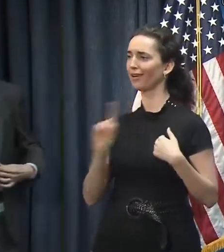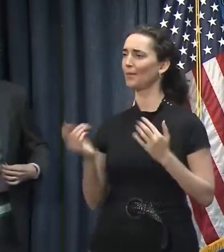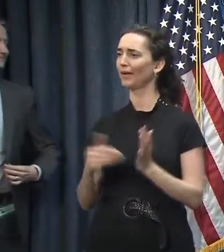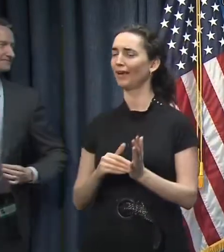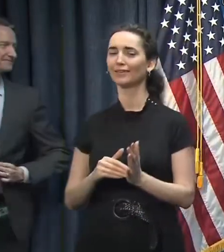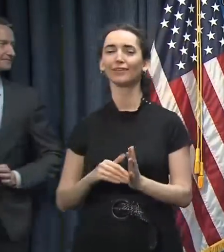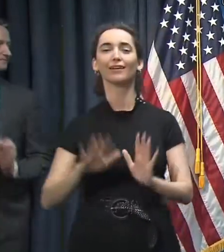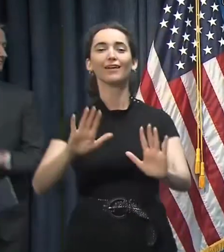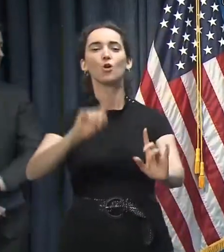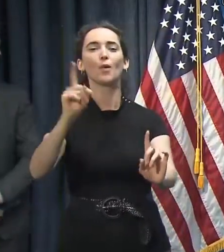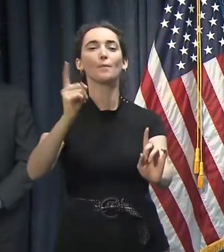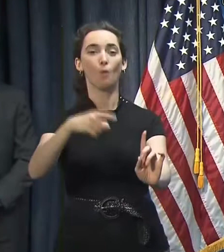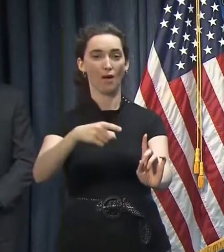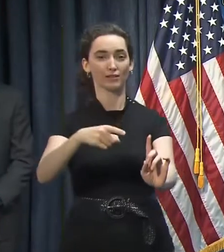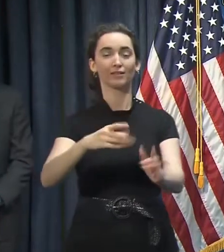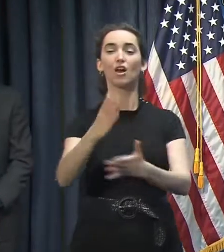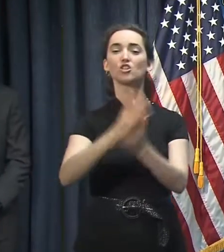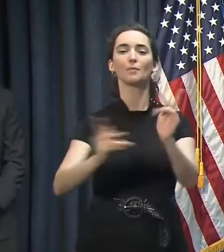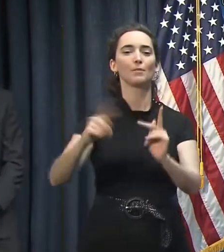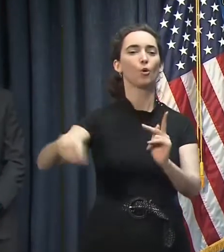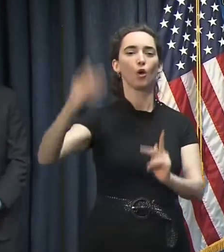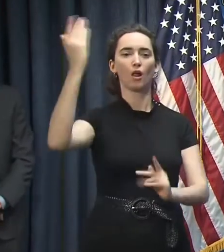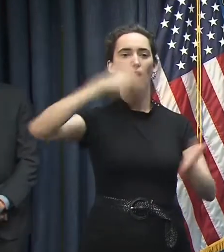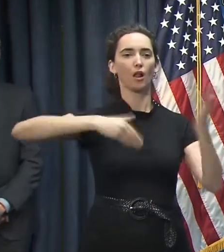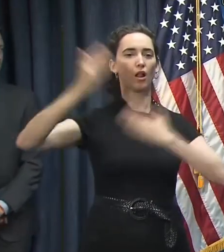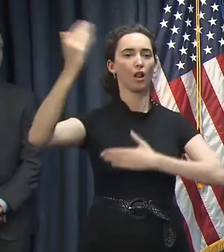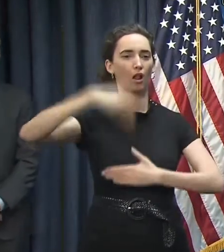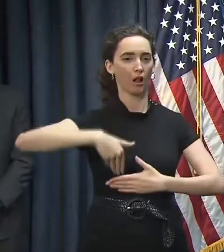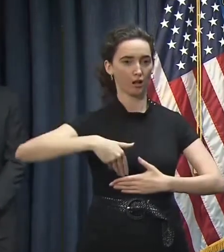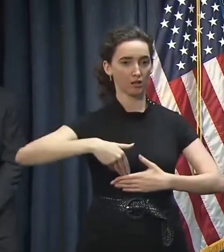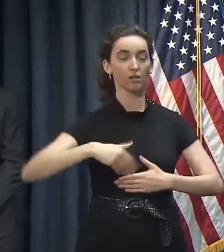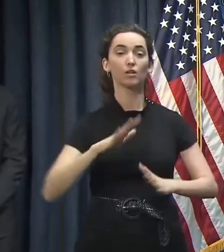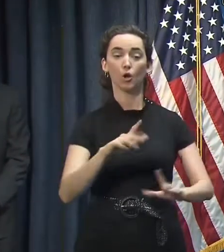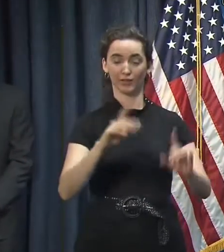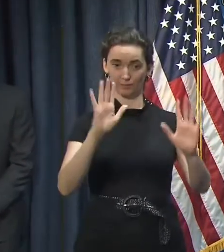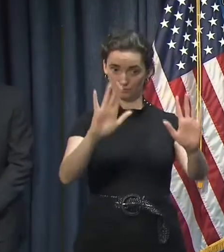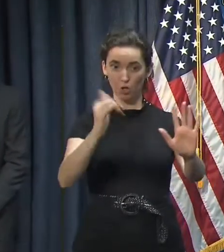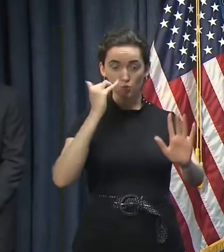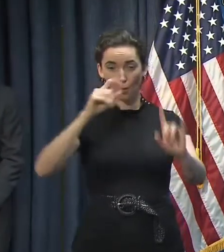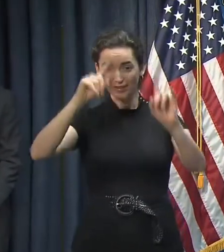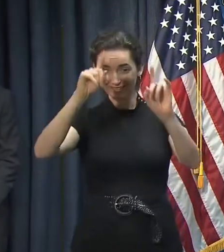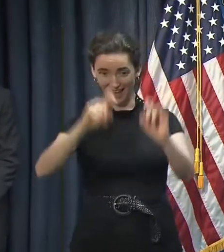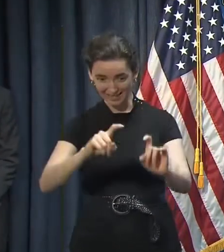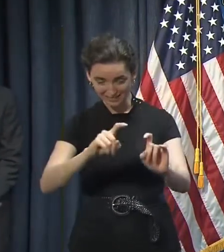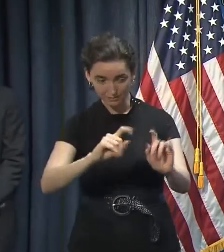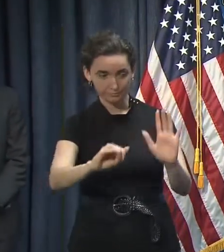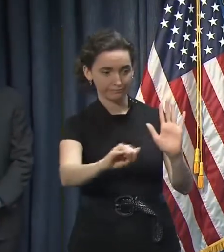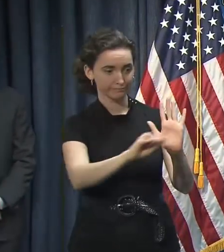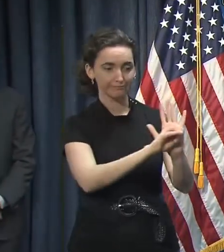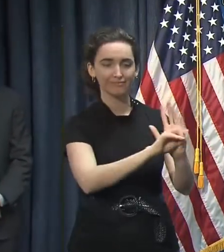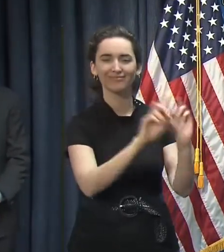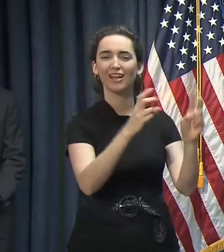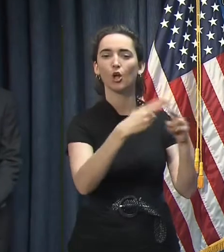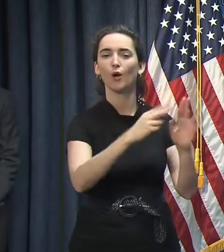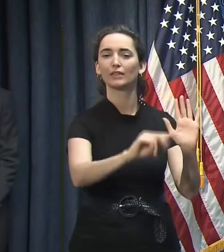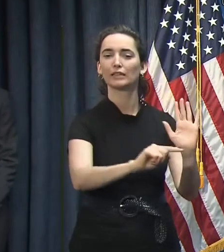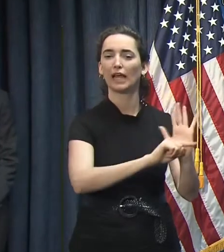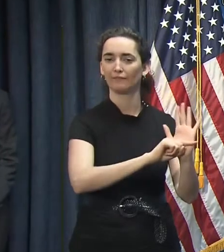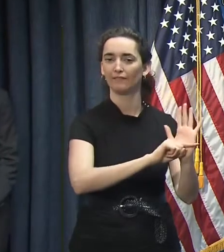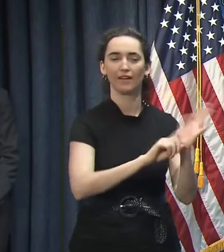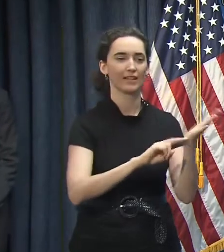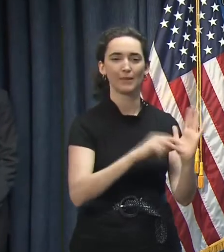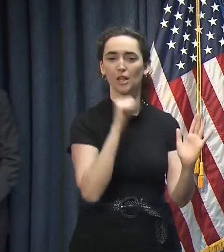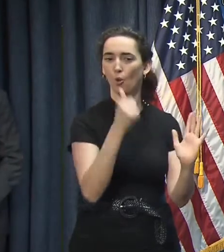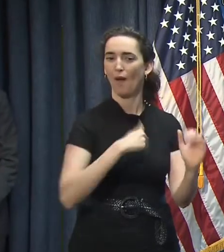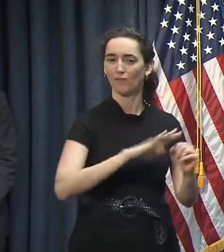want to make, because this gets lost on people I think sometimes, a negative test, and let's assume that it's a negative test for COVID-19 and